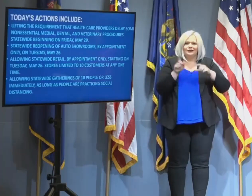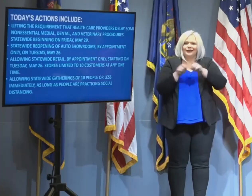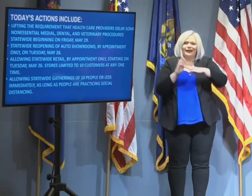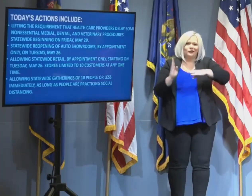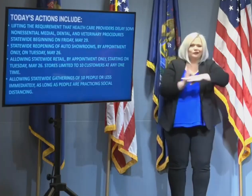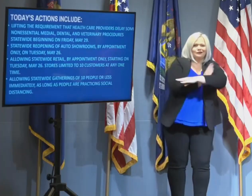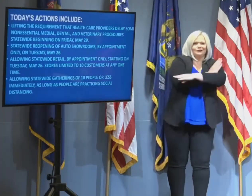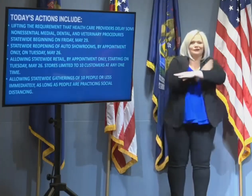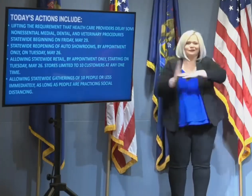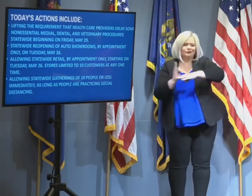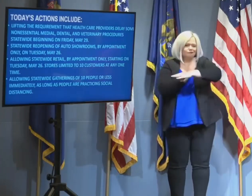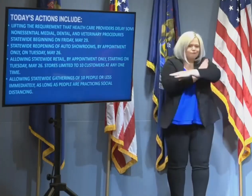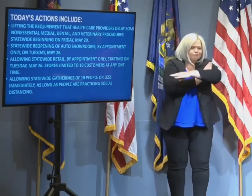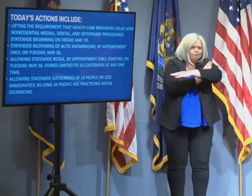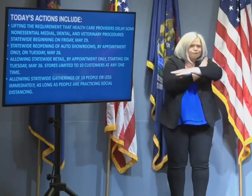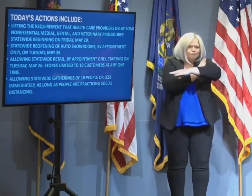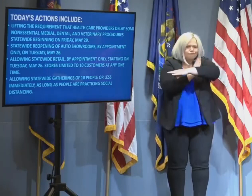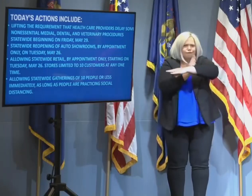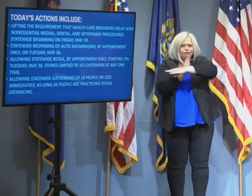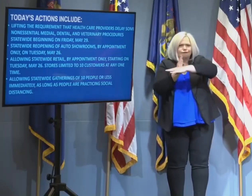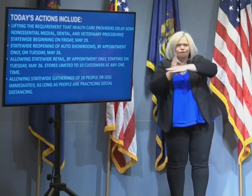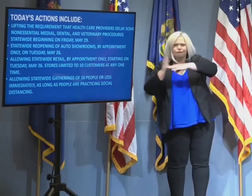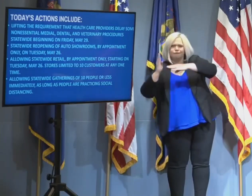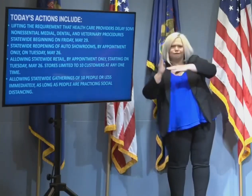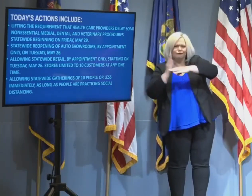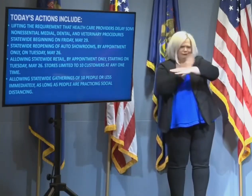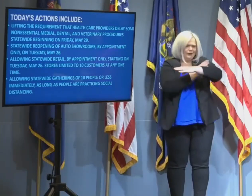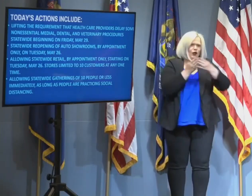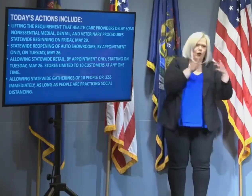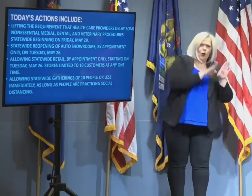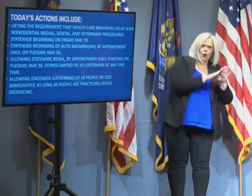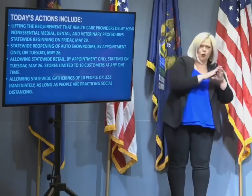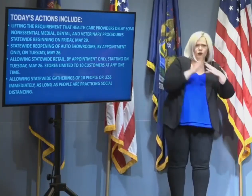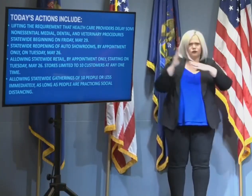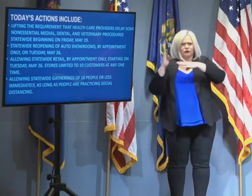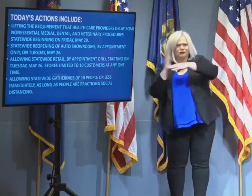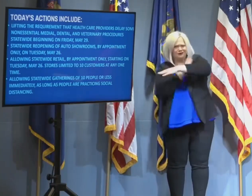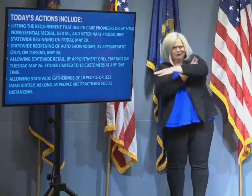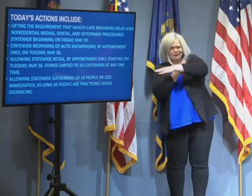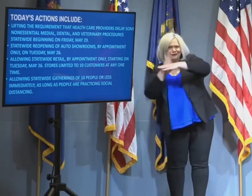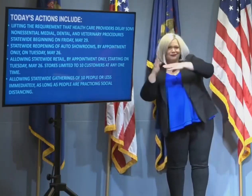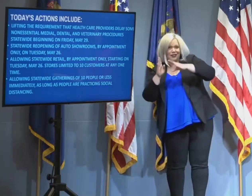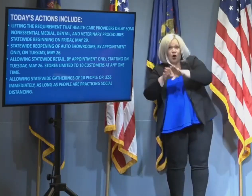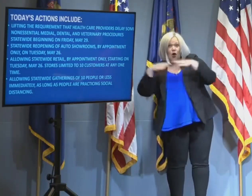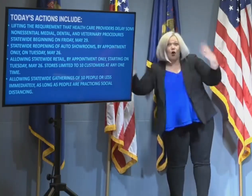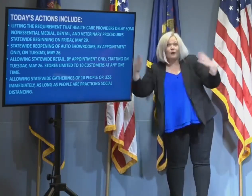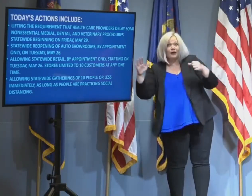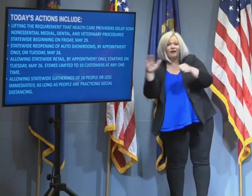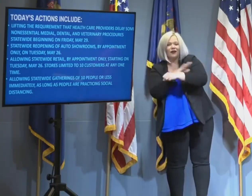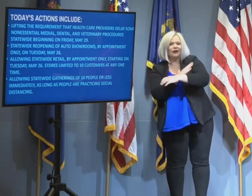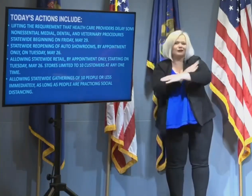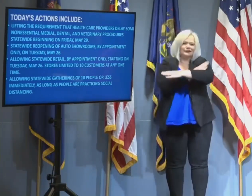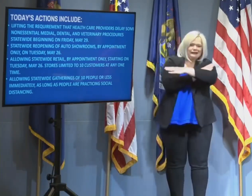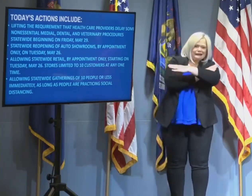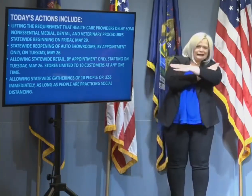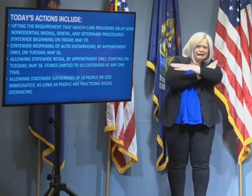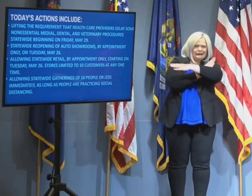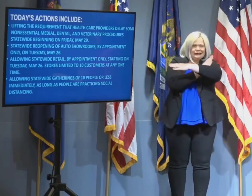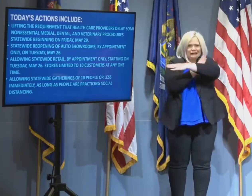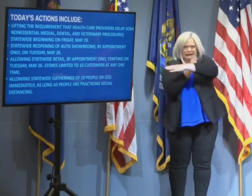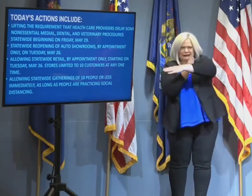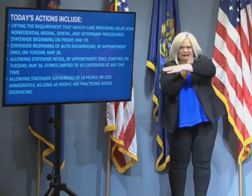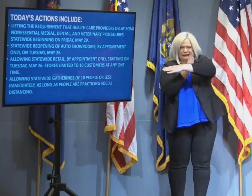actions include a repeal of the rule requiring non-essential medical and dental services to be temporarily